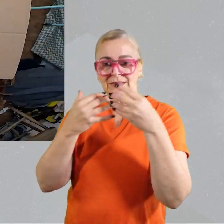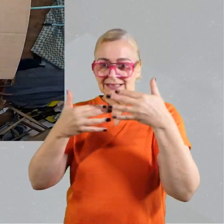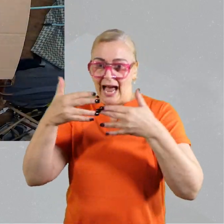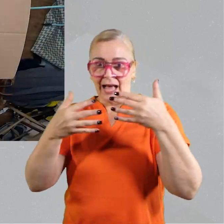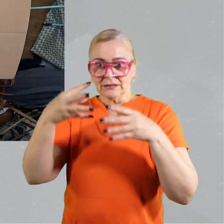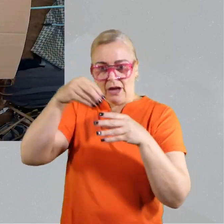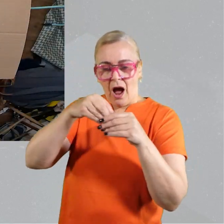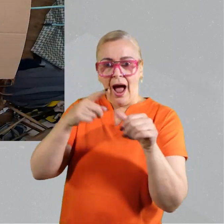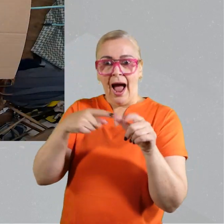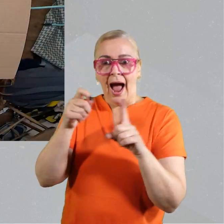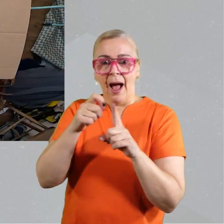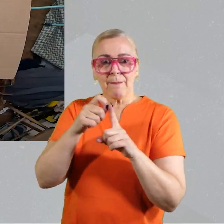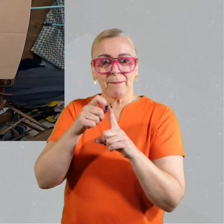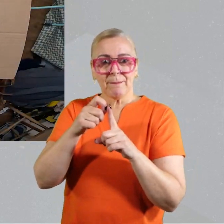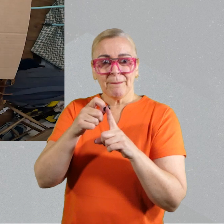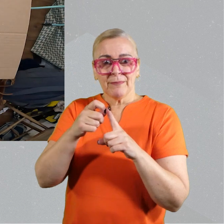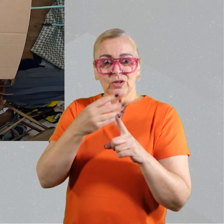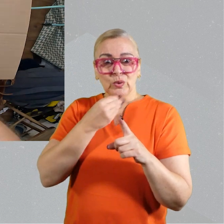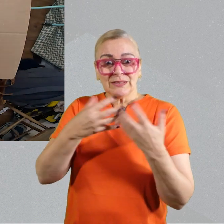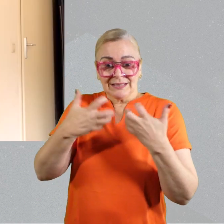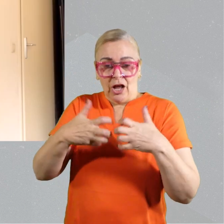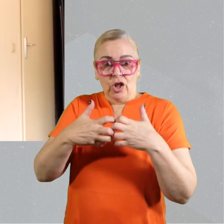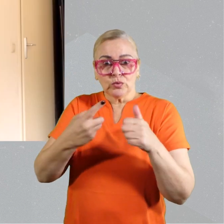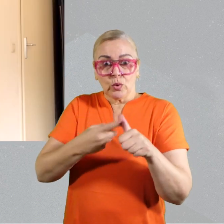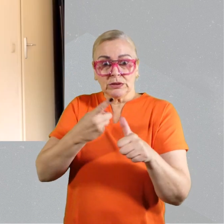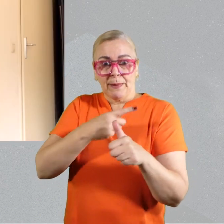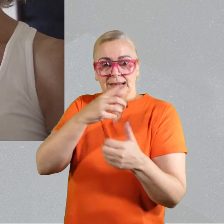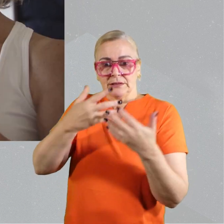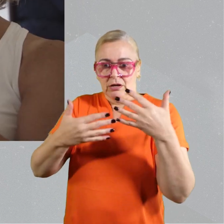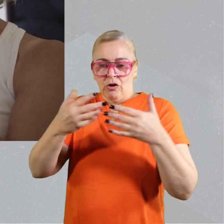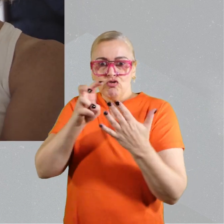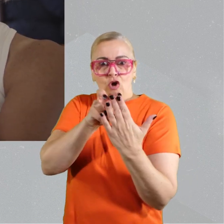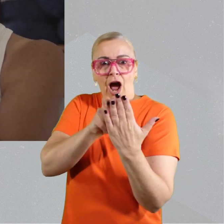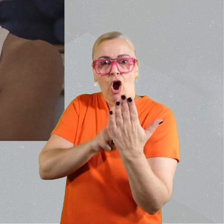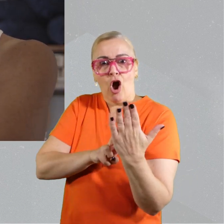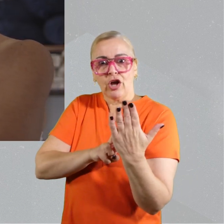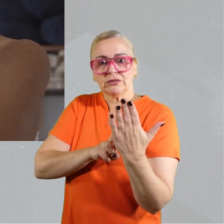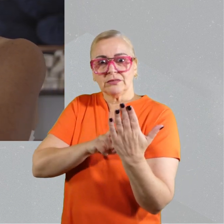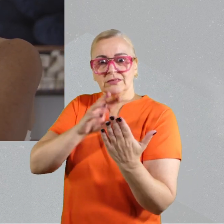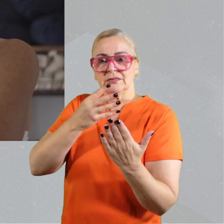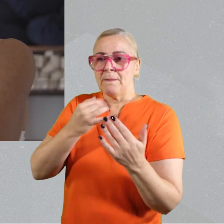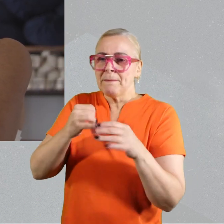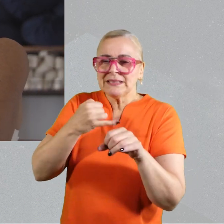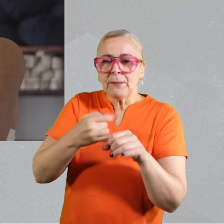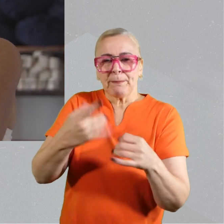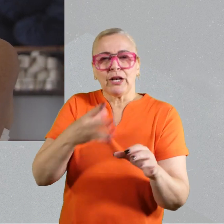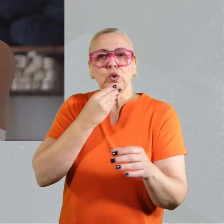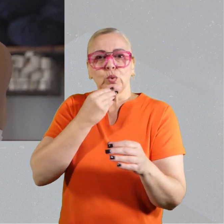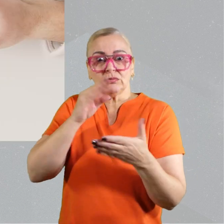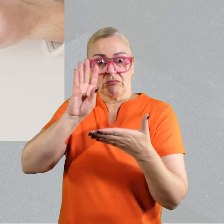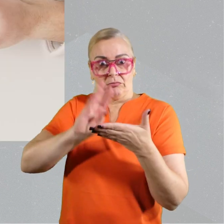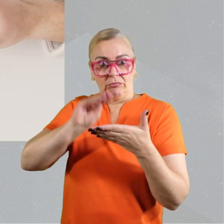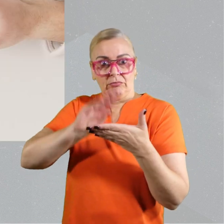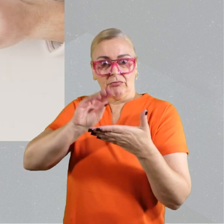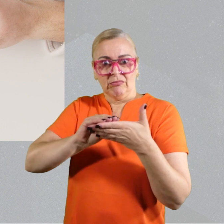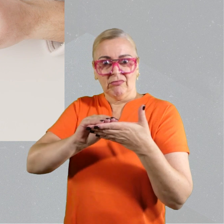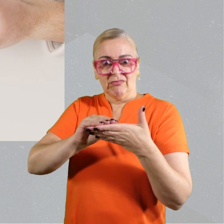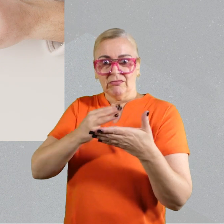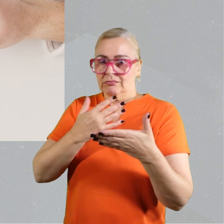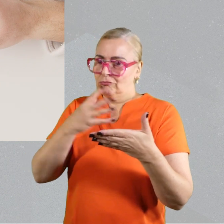They talk to the physician and staff through teleconferencing, putting data in an app, but also by using technology that